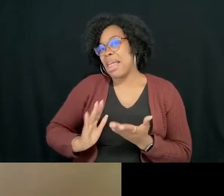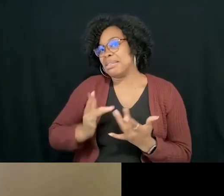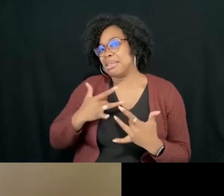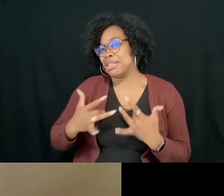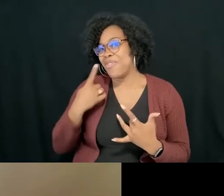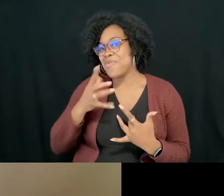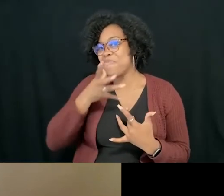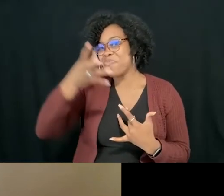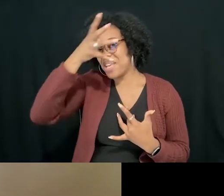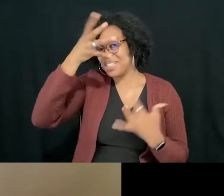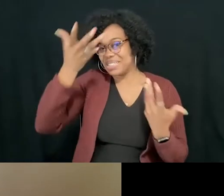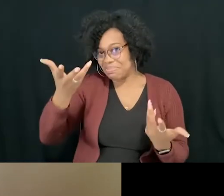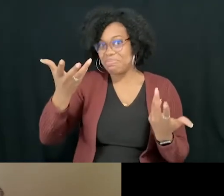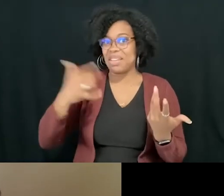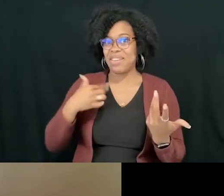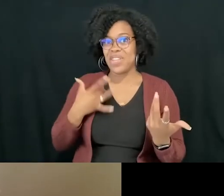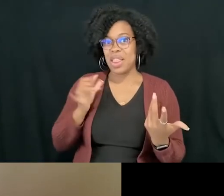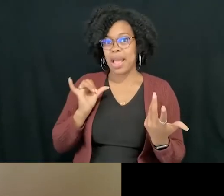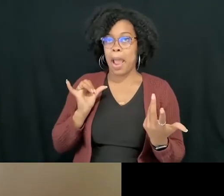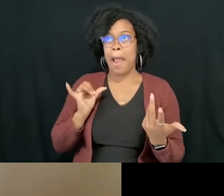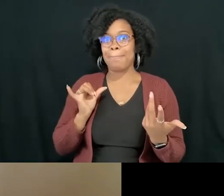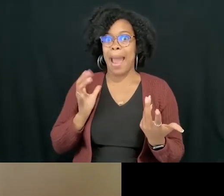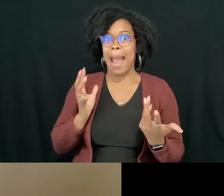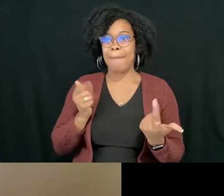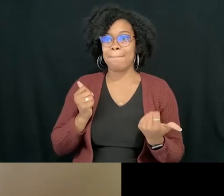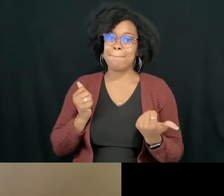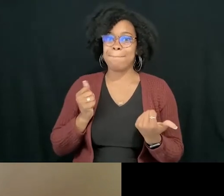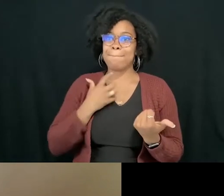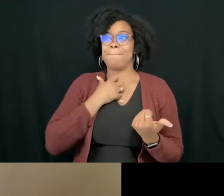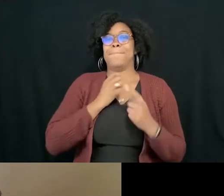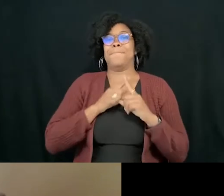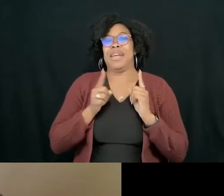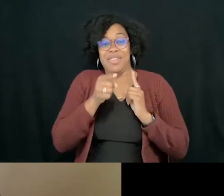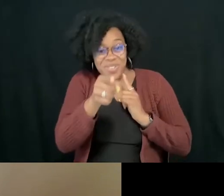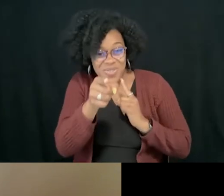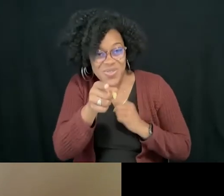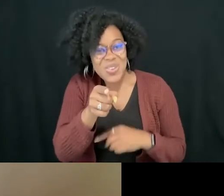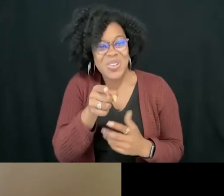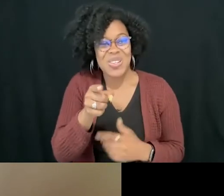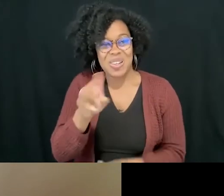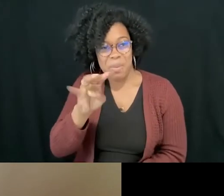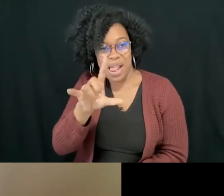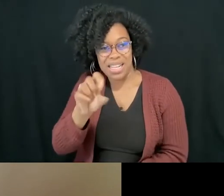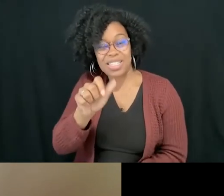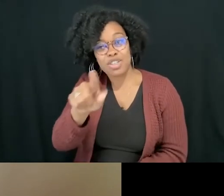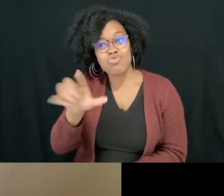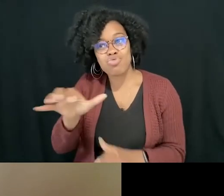I feel like, you know, well, anyway. But you, in fact, even though I know you do things for young people, but a lot of your work is with